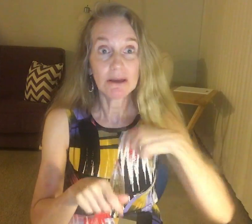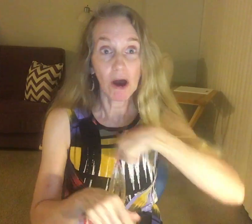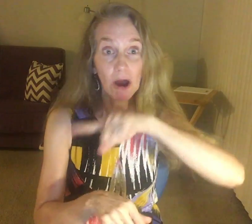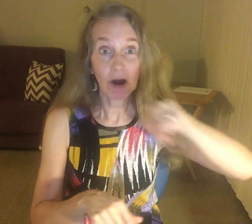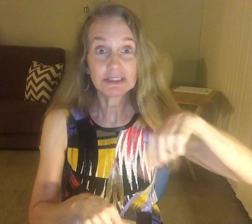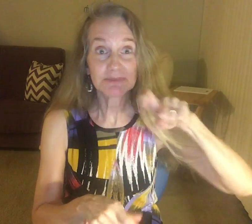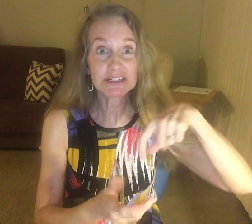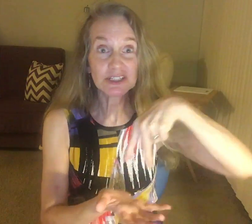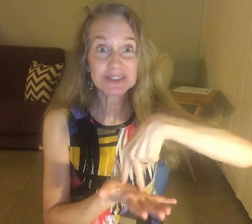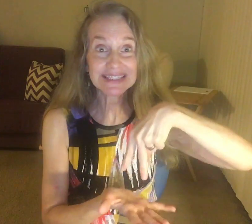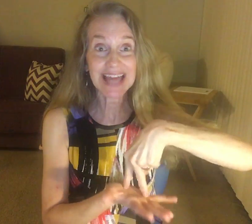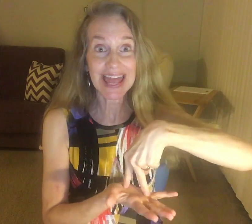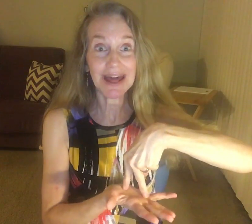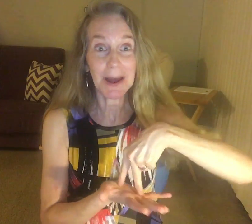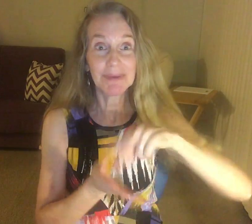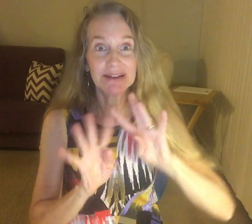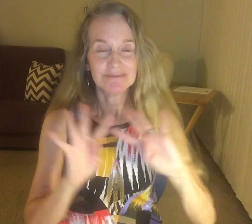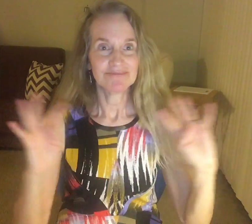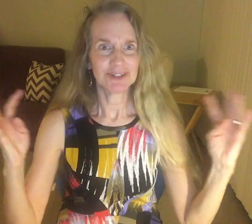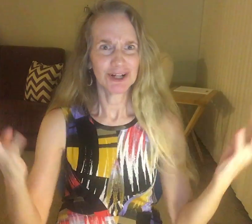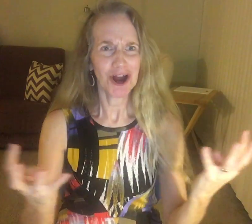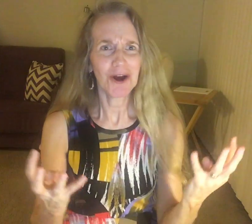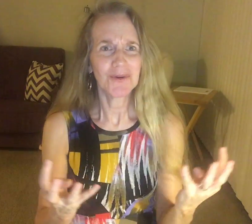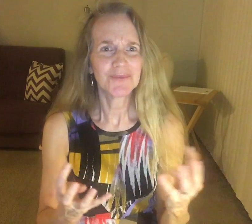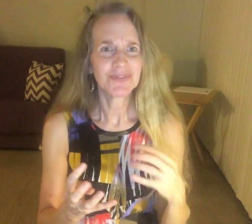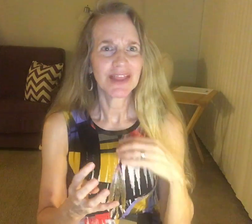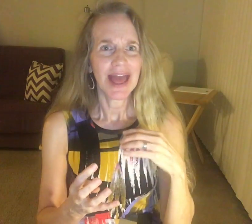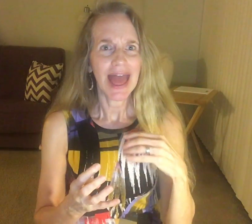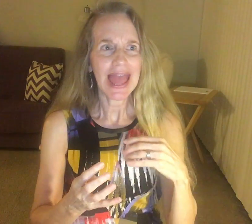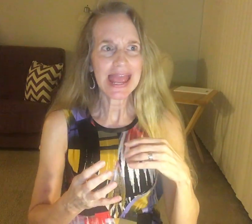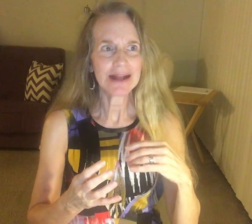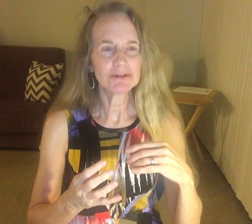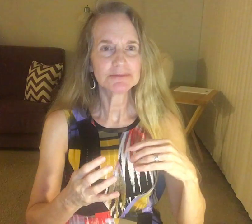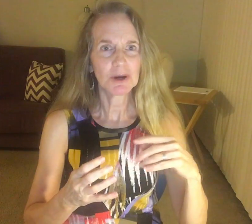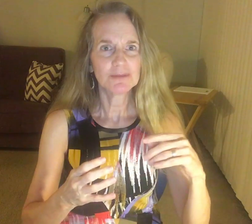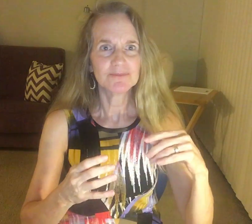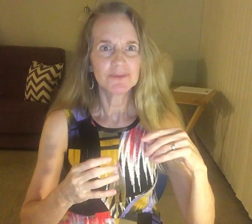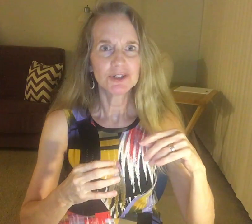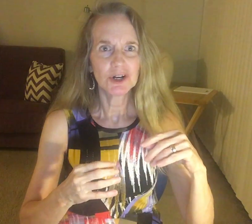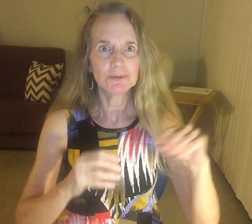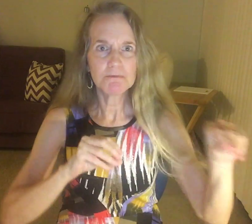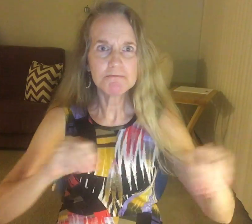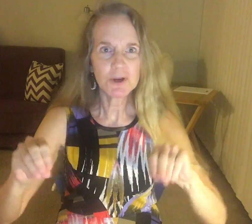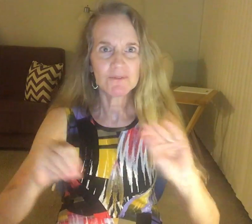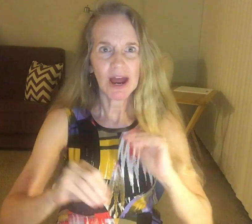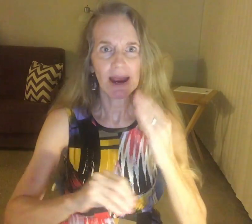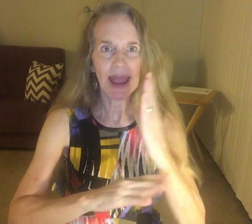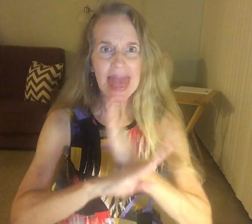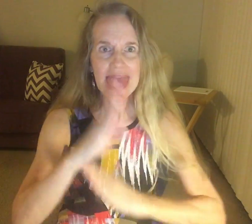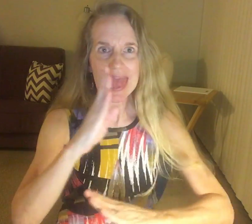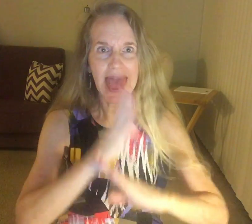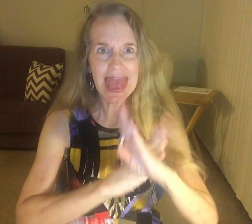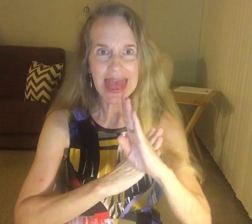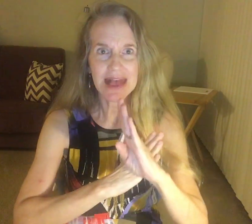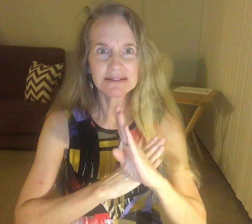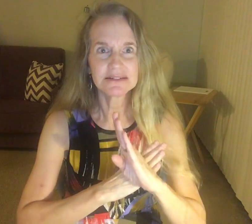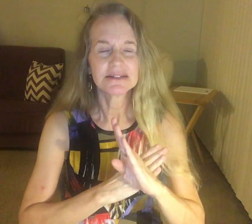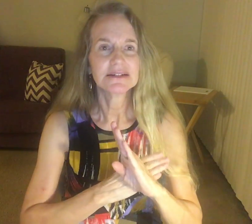all the country stayed up. Um. And, you know. Move on. And, you